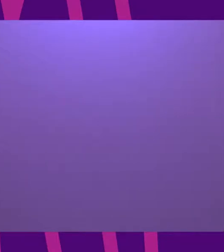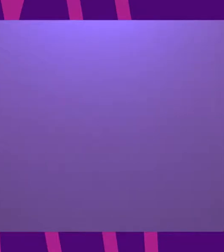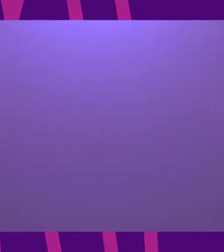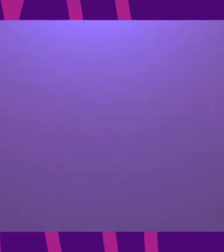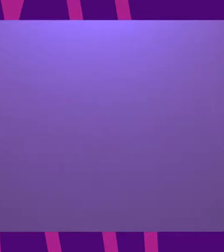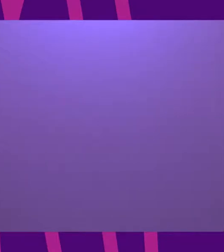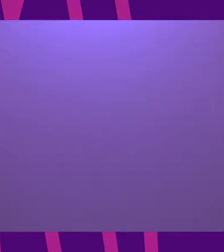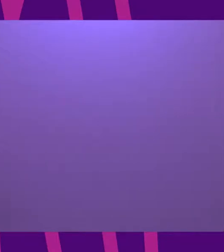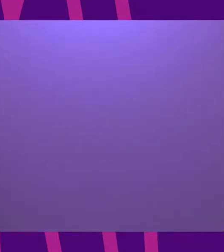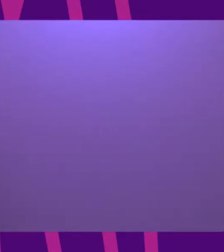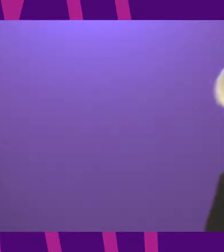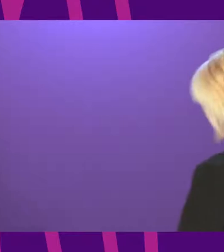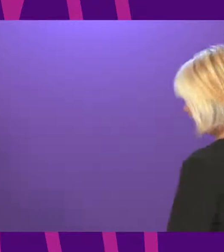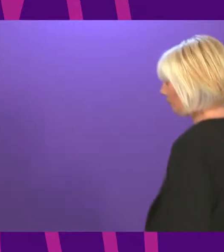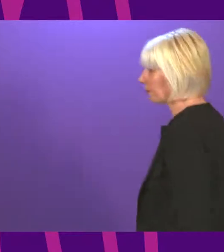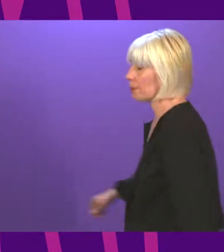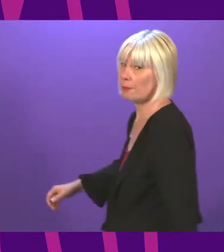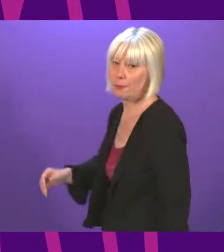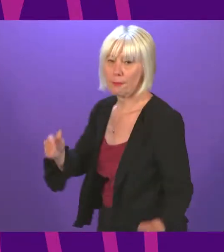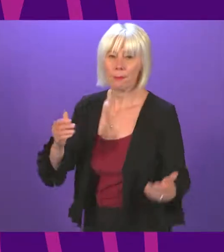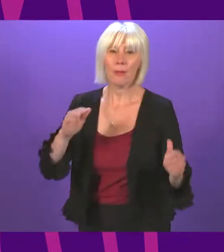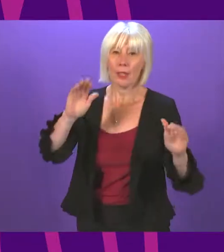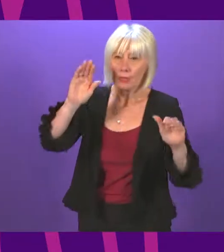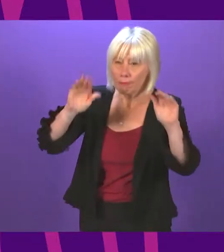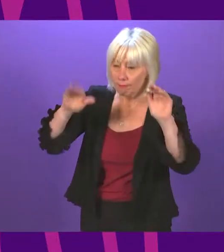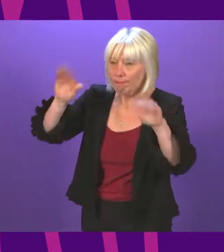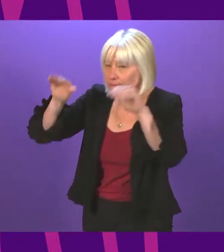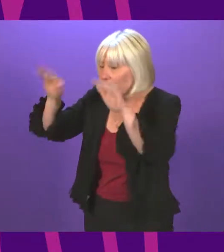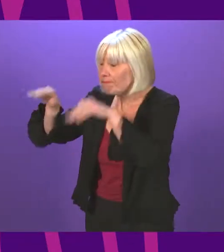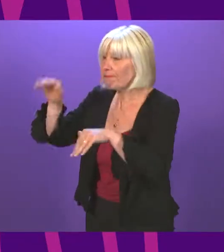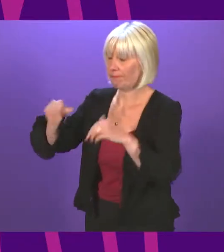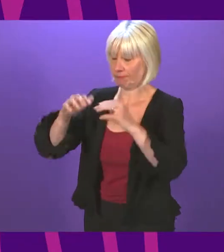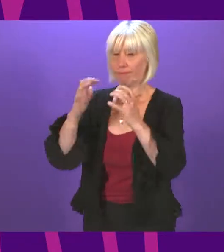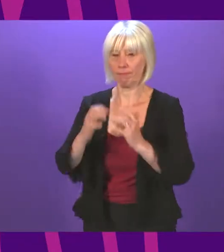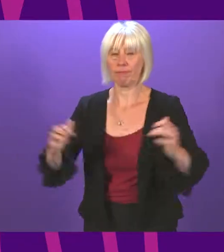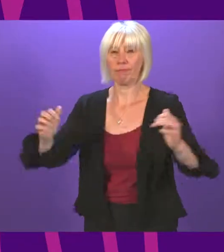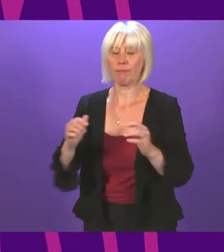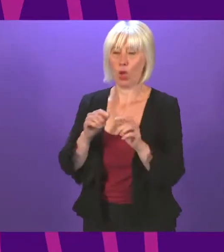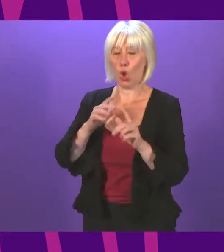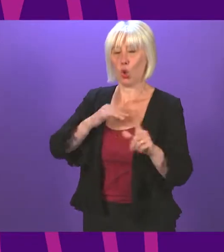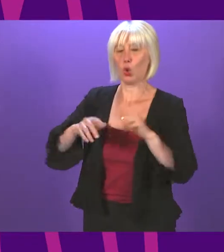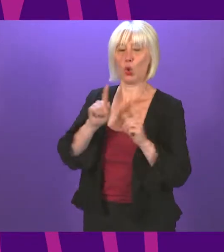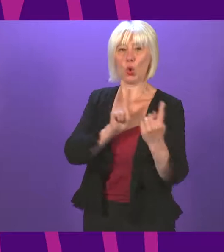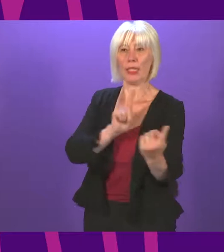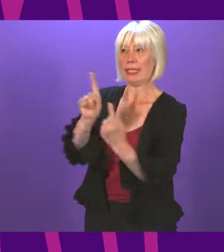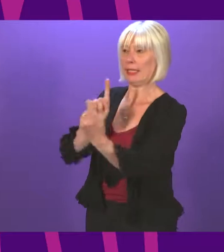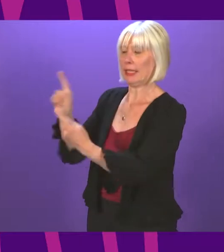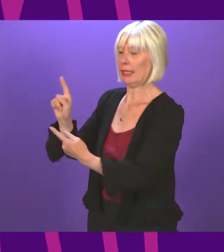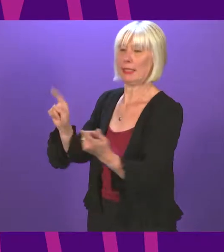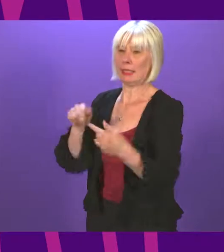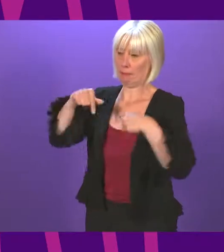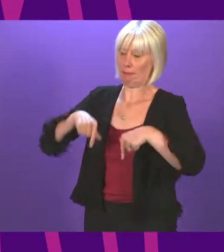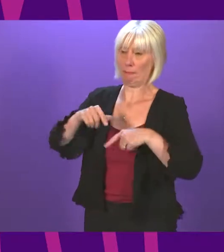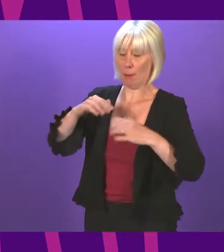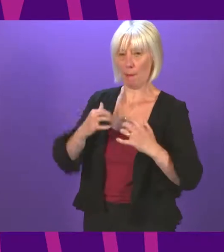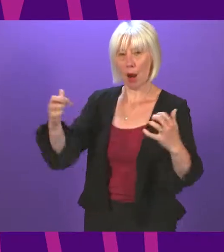Okay, can I remind members that social distancing measures are in place in the chamber and across the Holyrood campus. I ask that members take care to